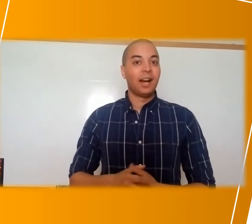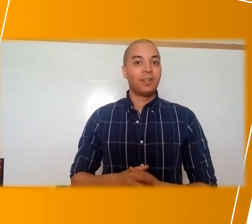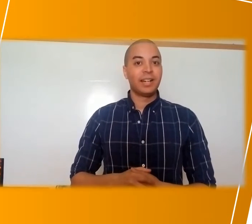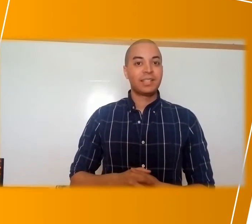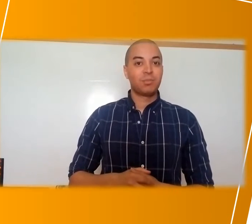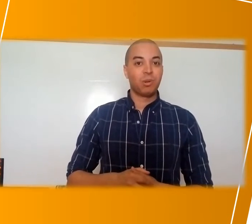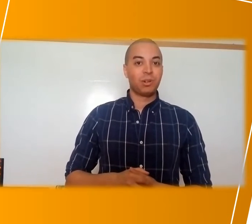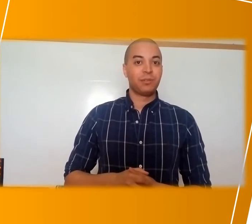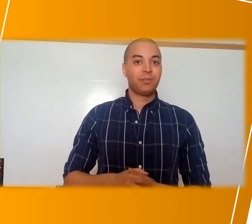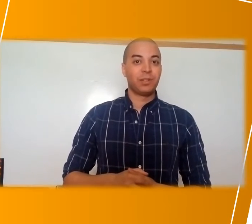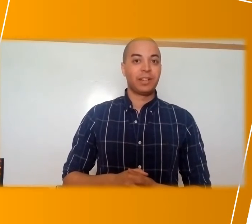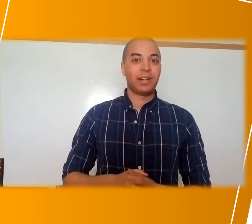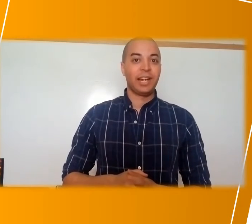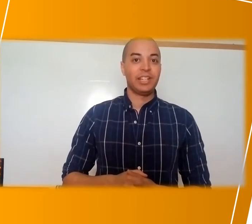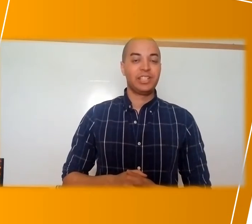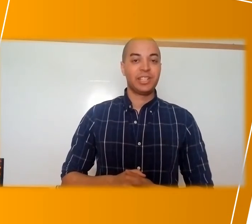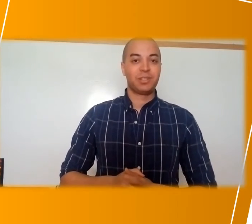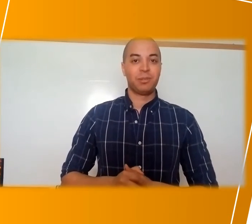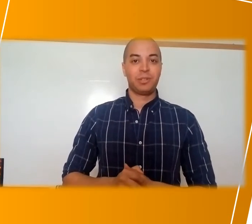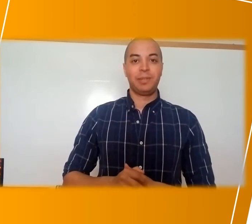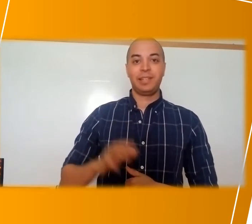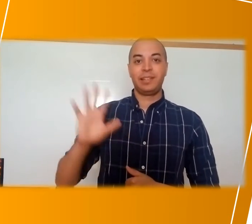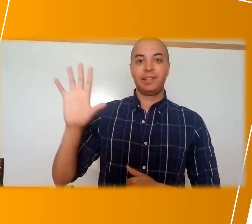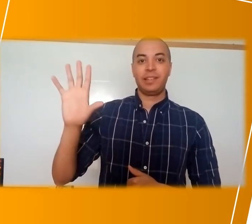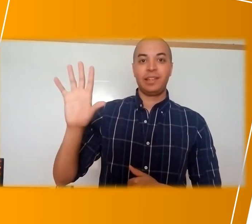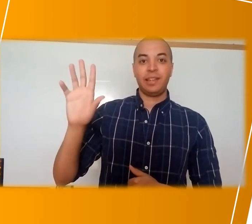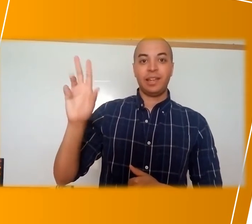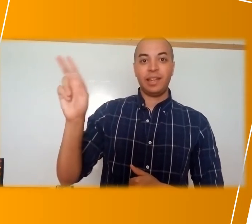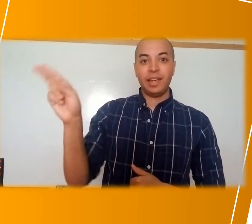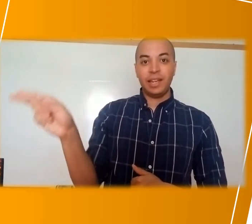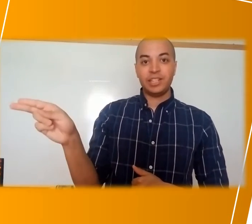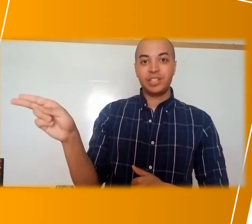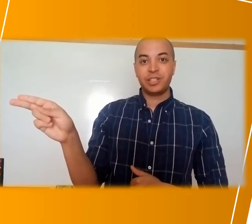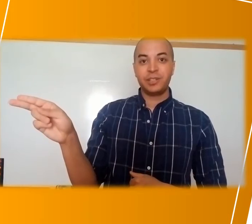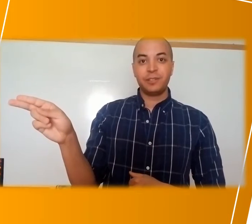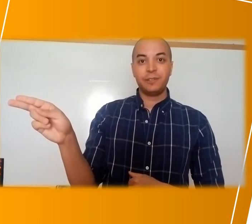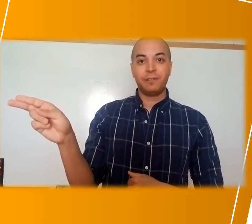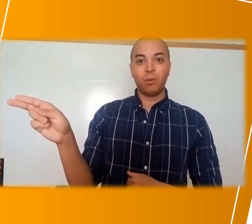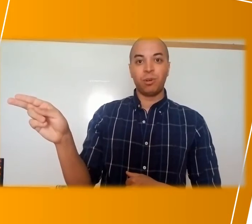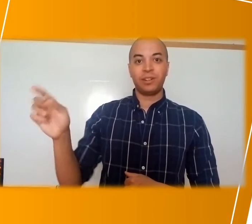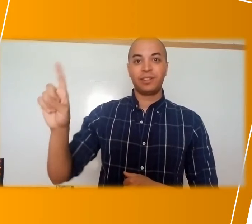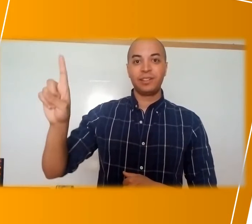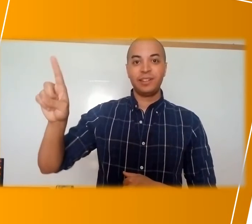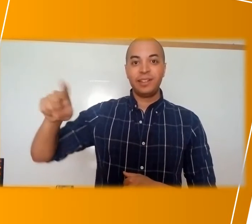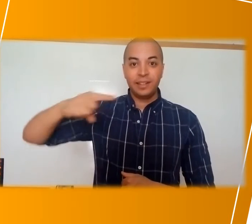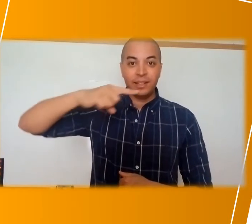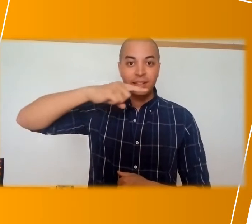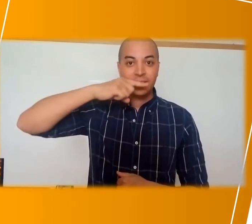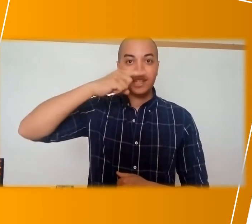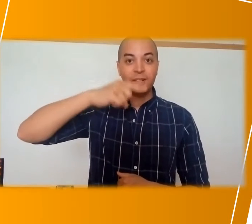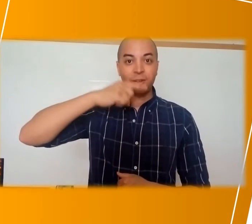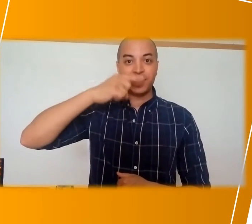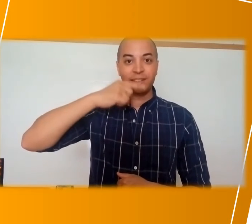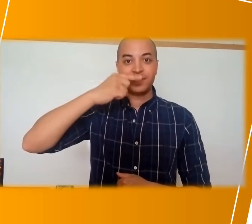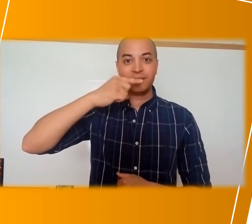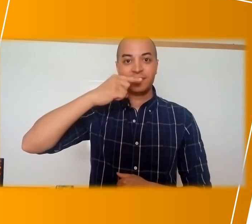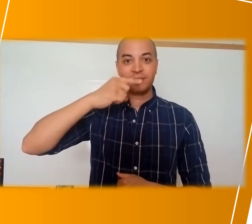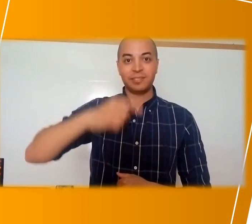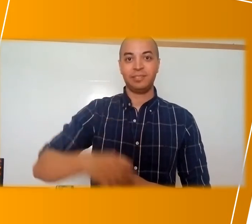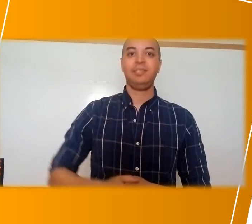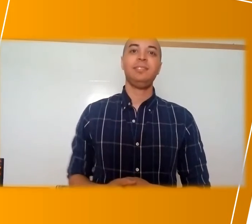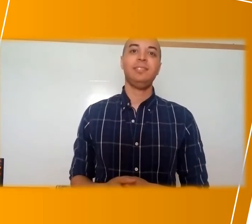Our next word for letter H is going to be H for hearing.